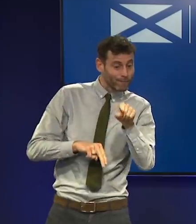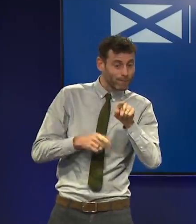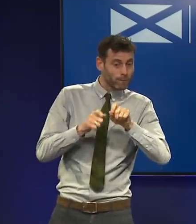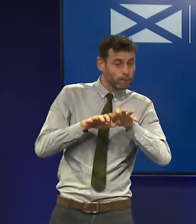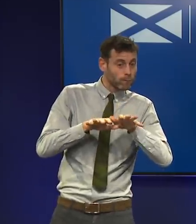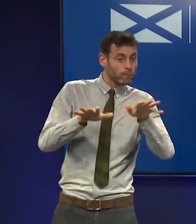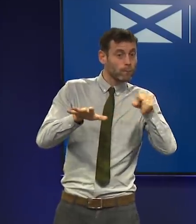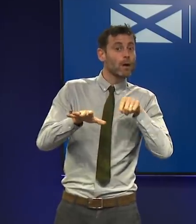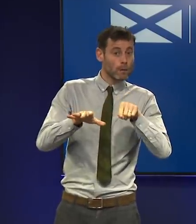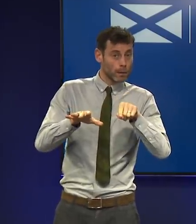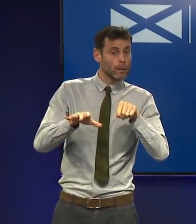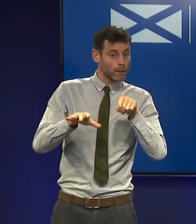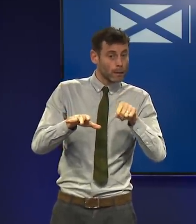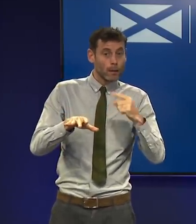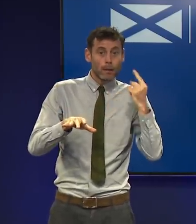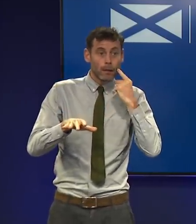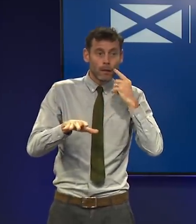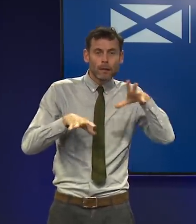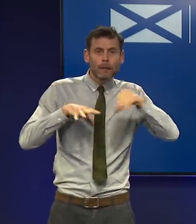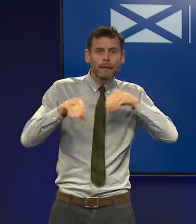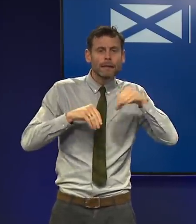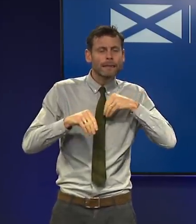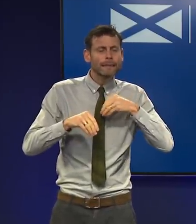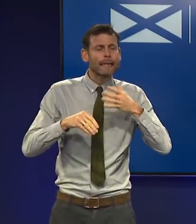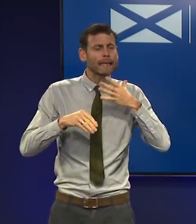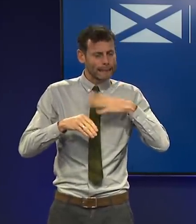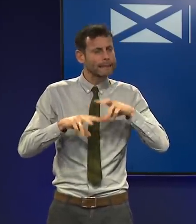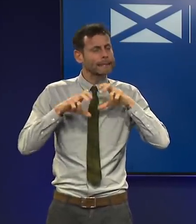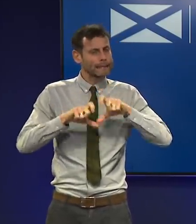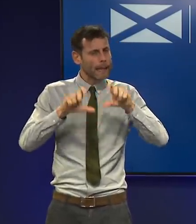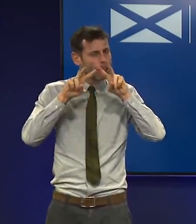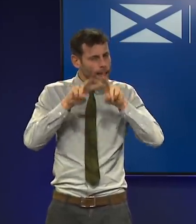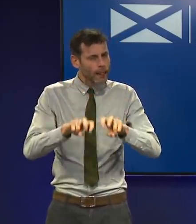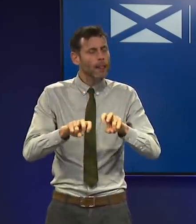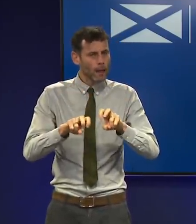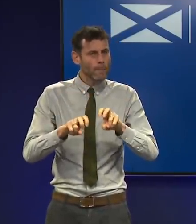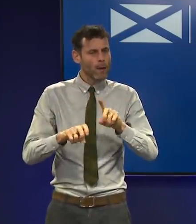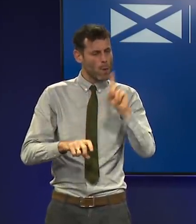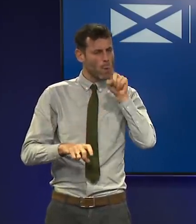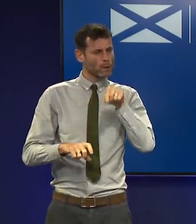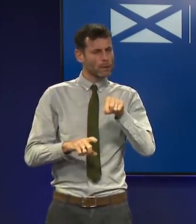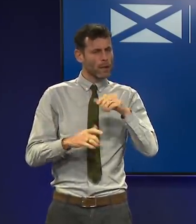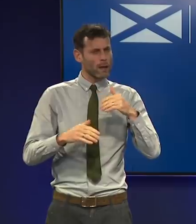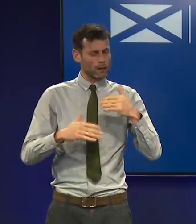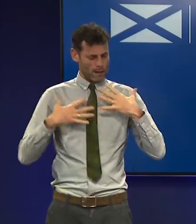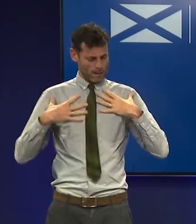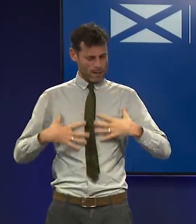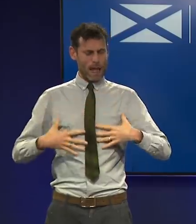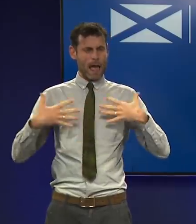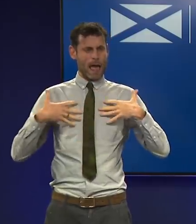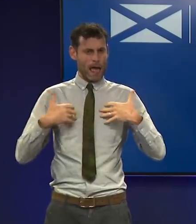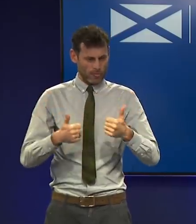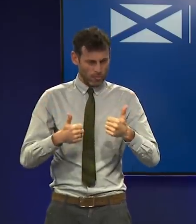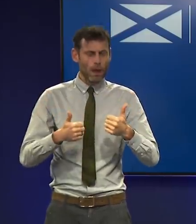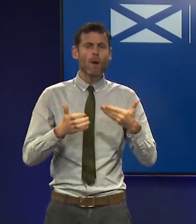by how much. Further work is also needed to confirm what impact this variant might have on the effectiveness